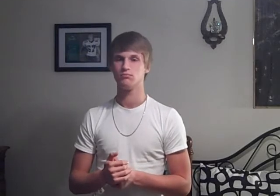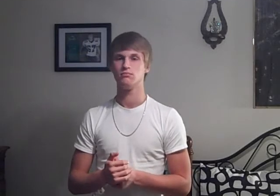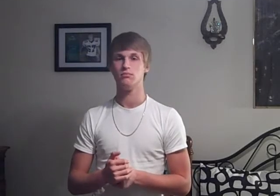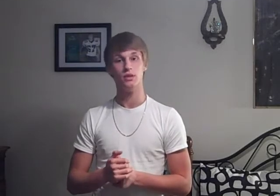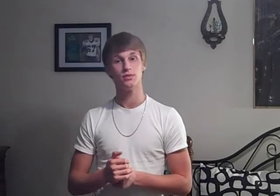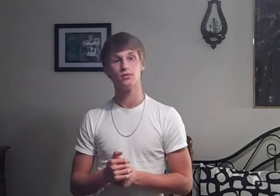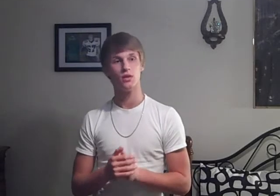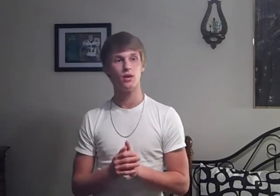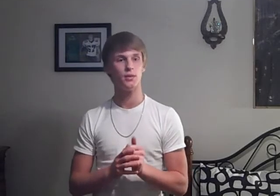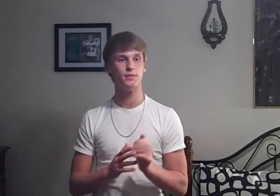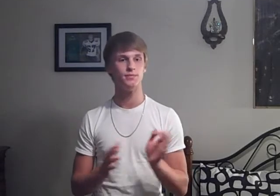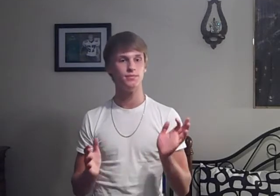Yes Um